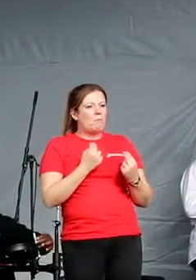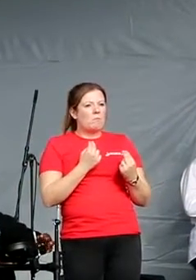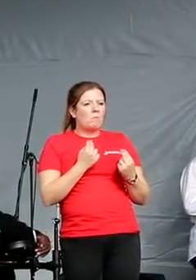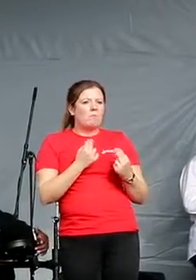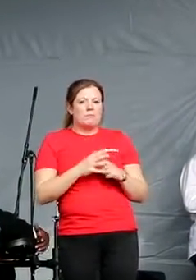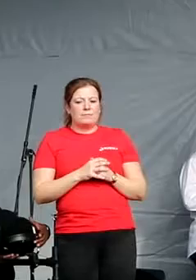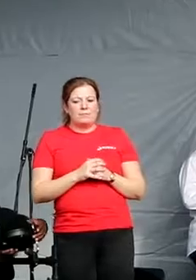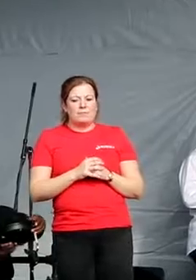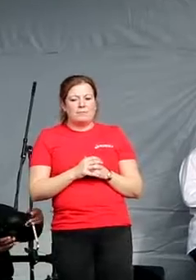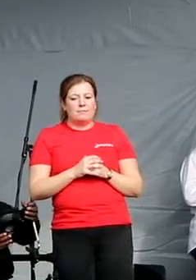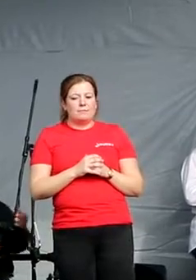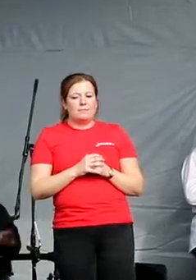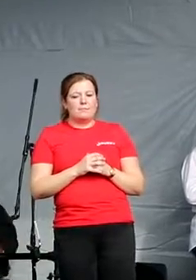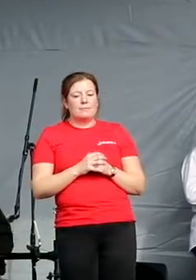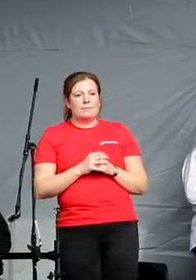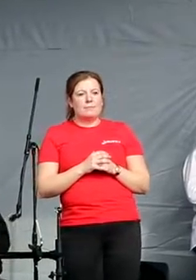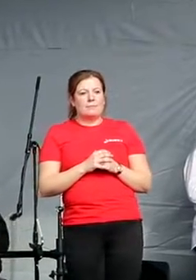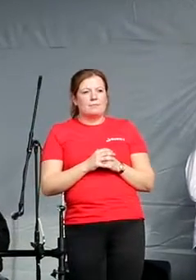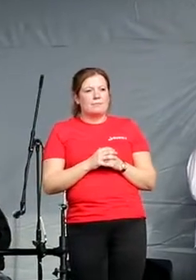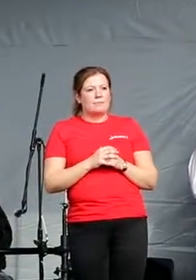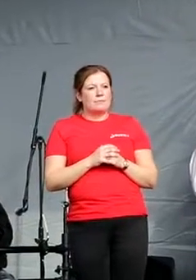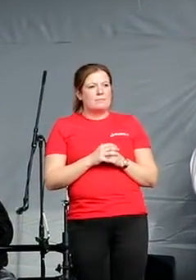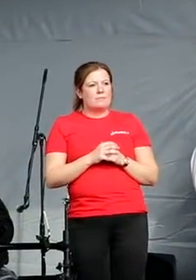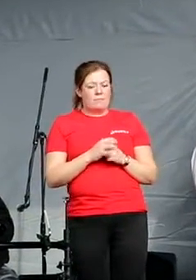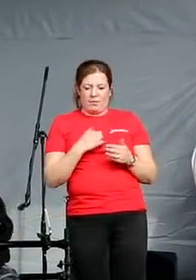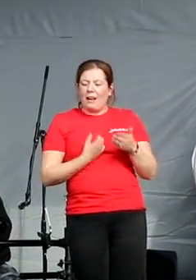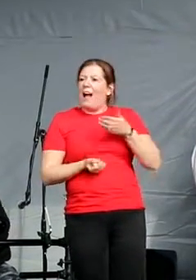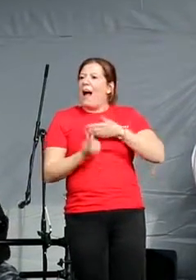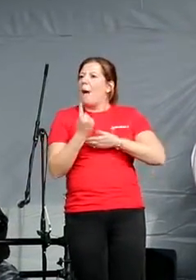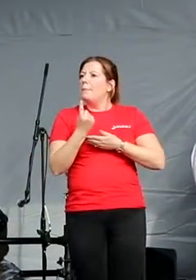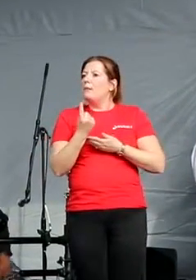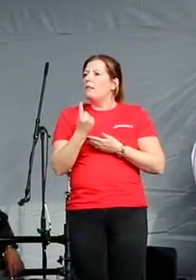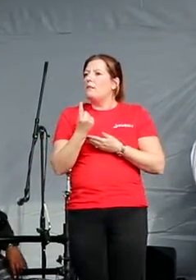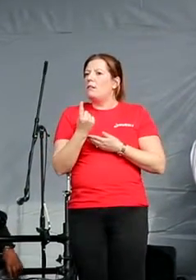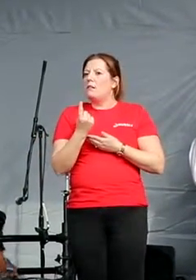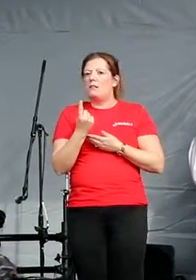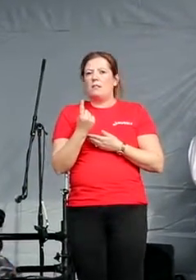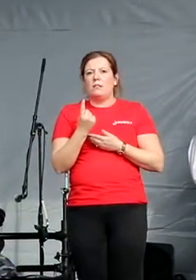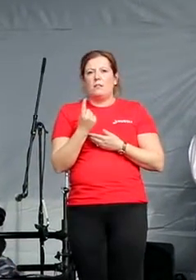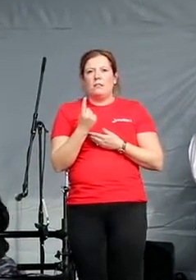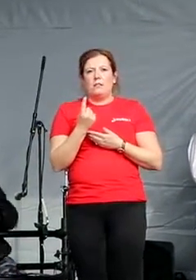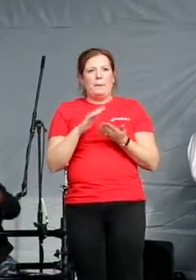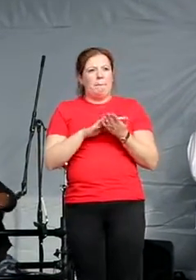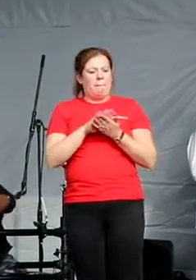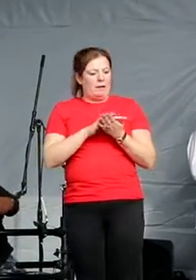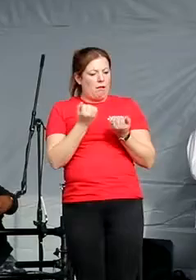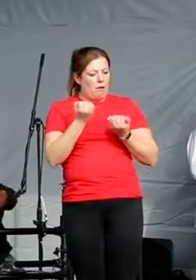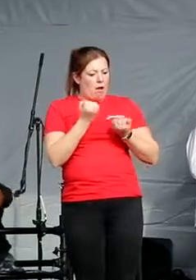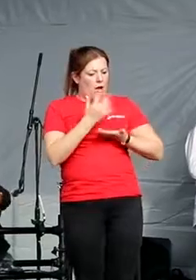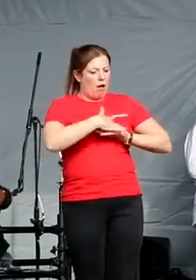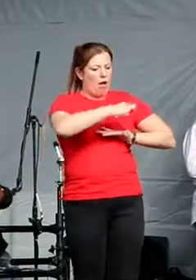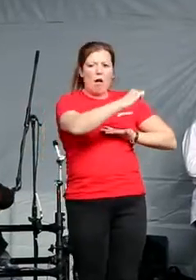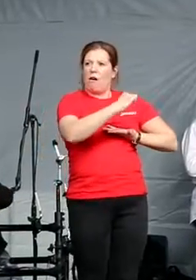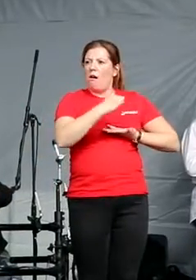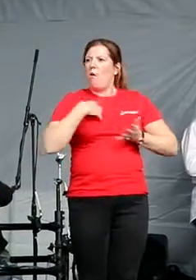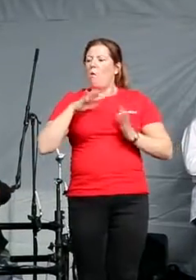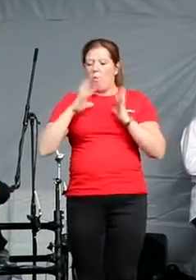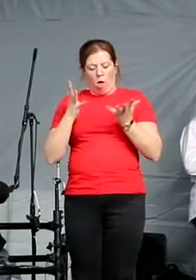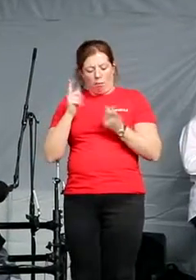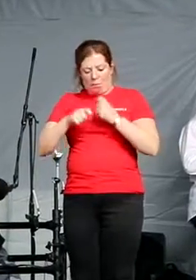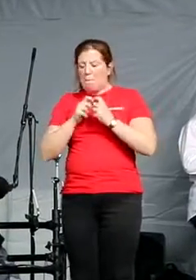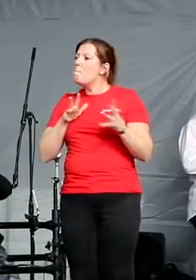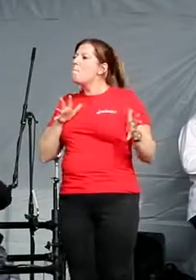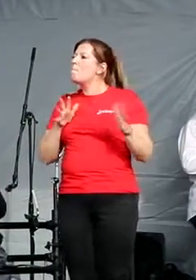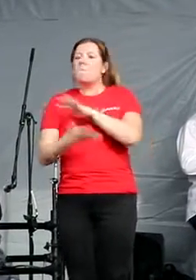us. And suddenly, the whole world is turned upside.